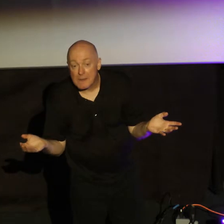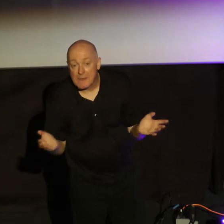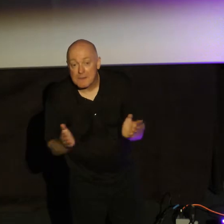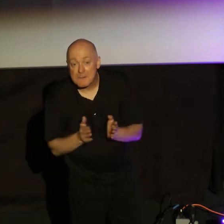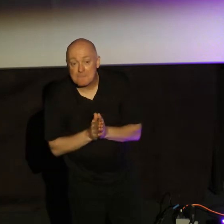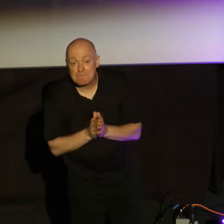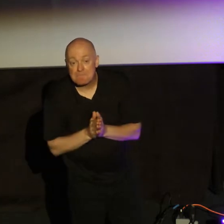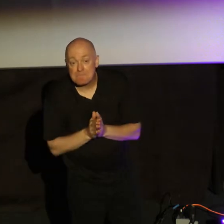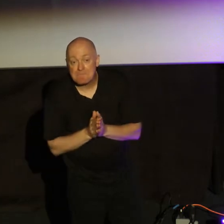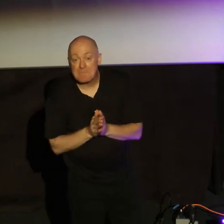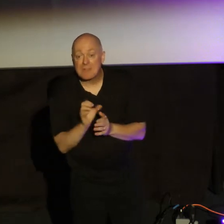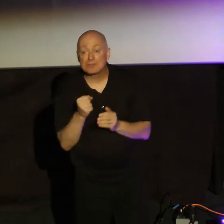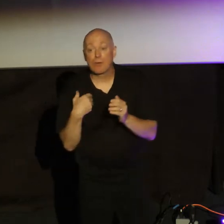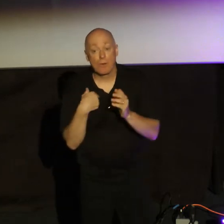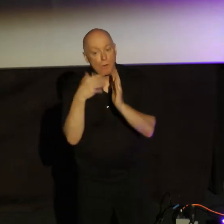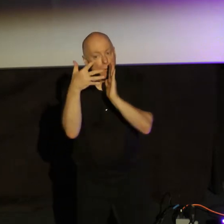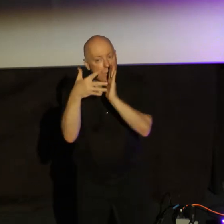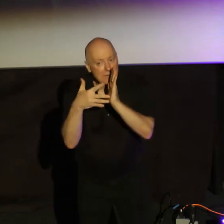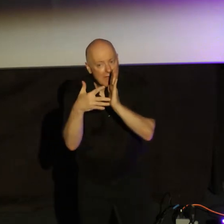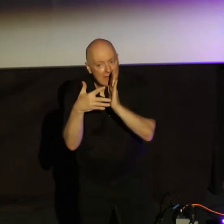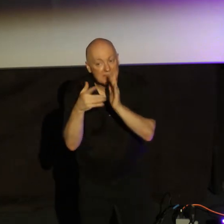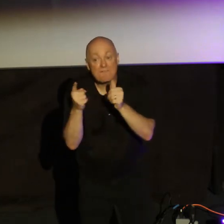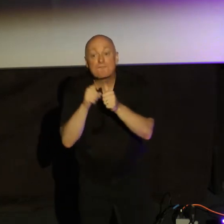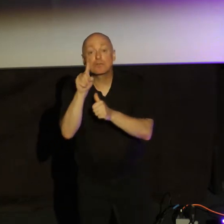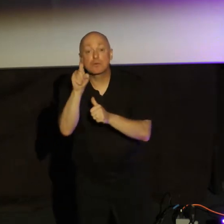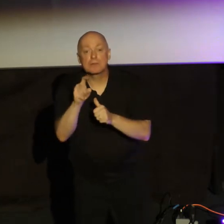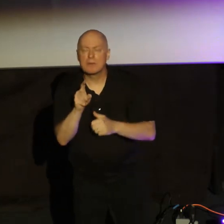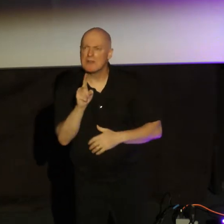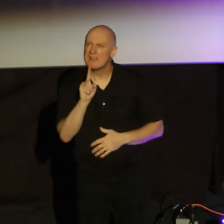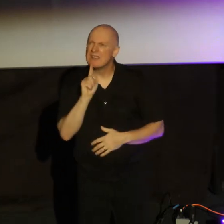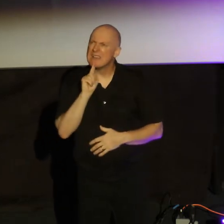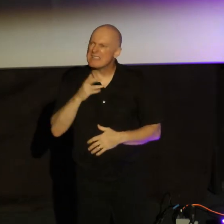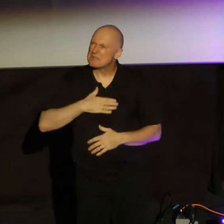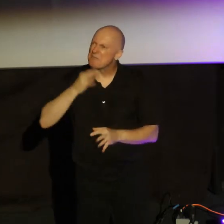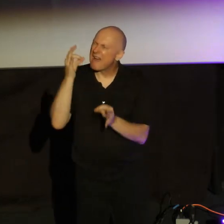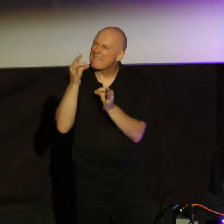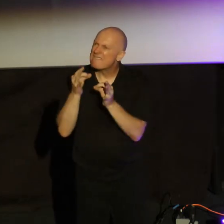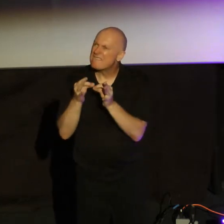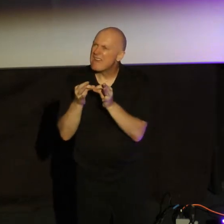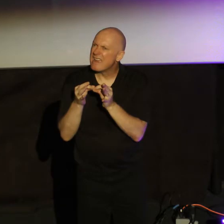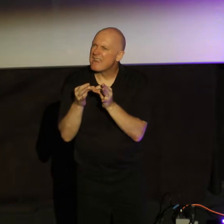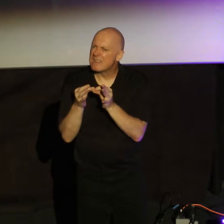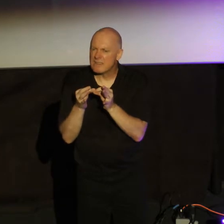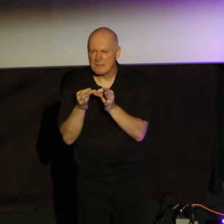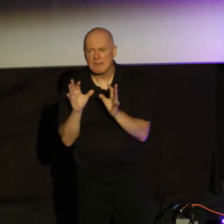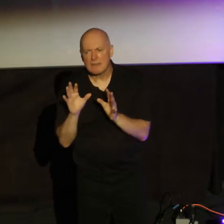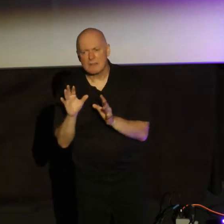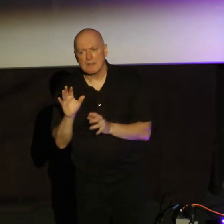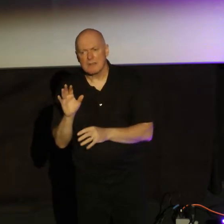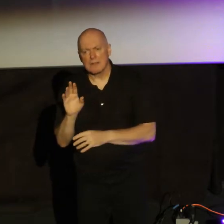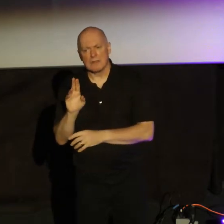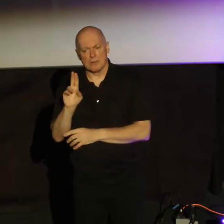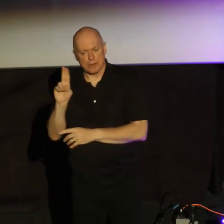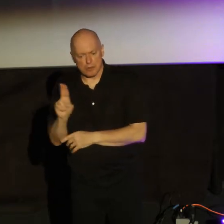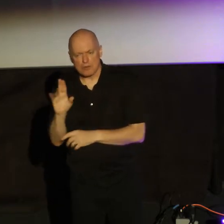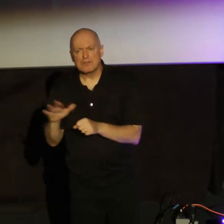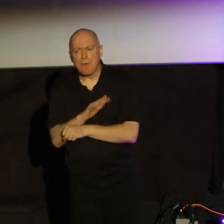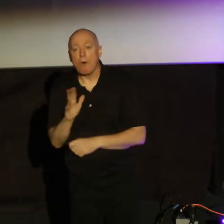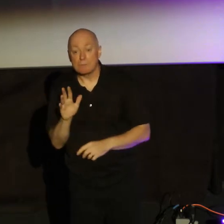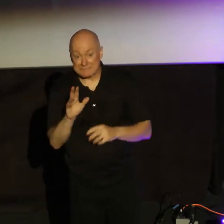And so we test this. We test this with the first question. Is my faith useful? Is it useless? Is my faith useful? Second is this.